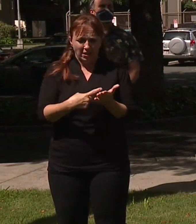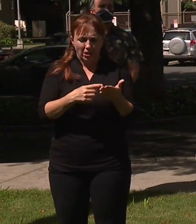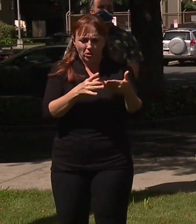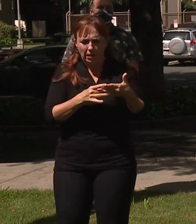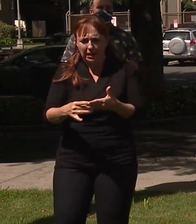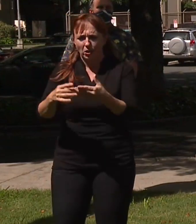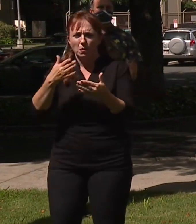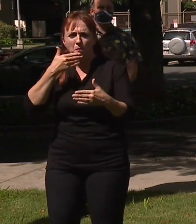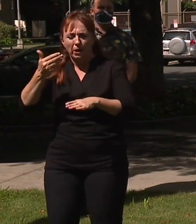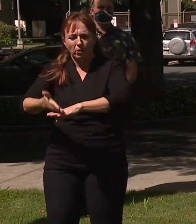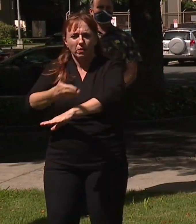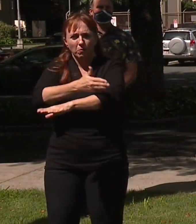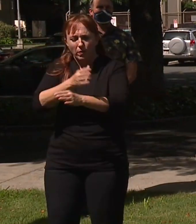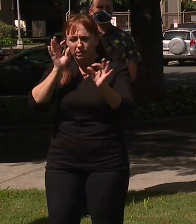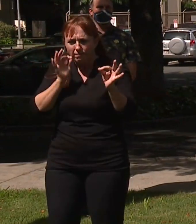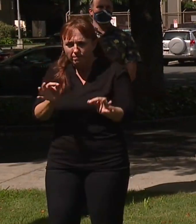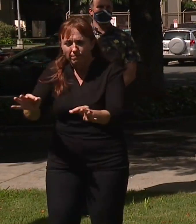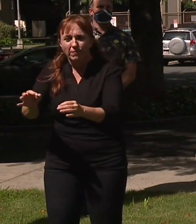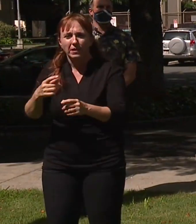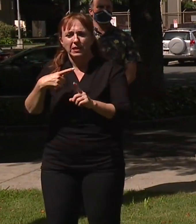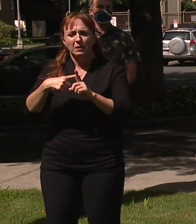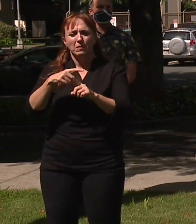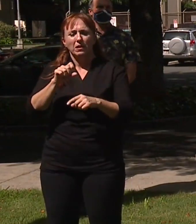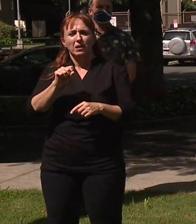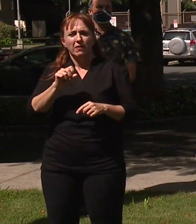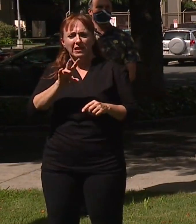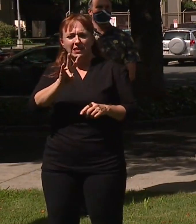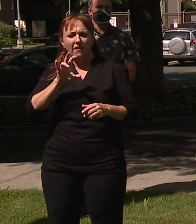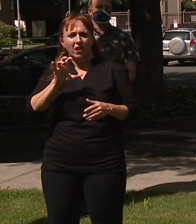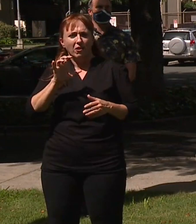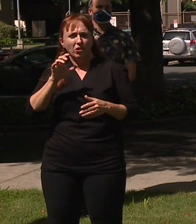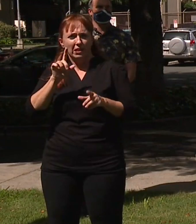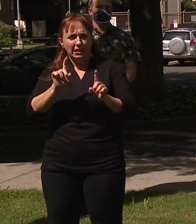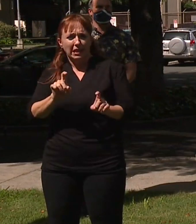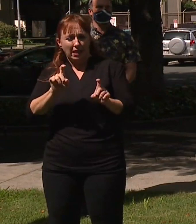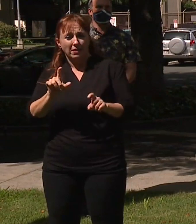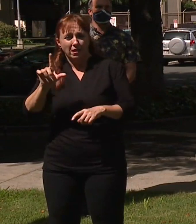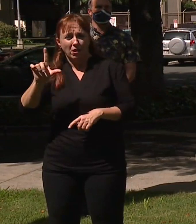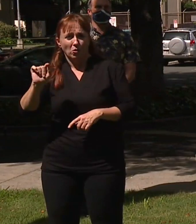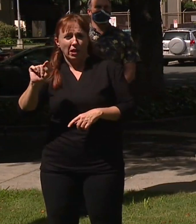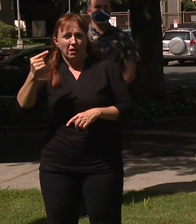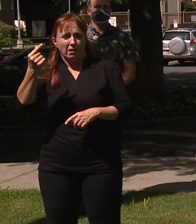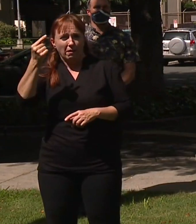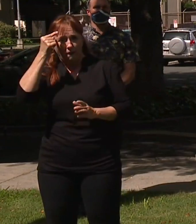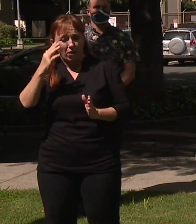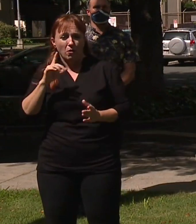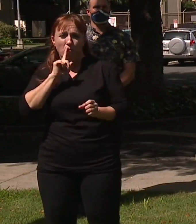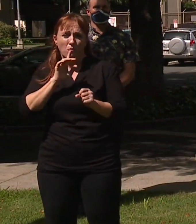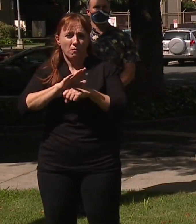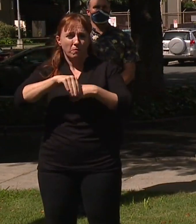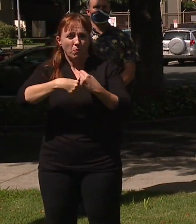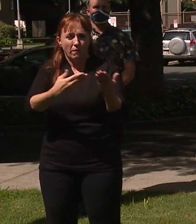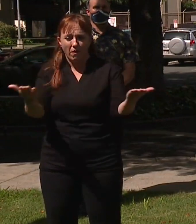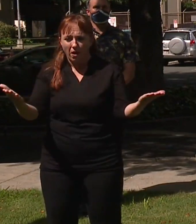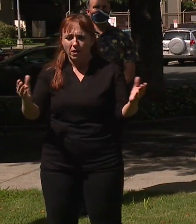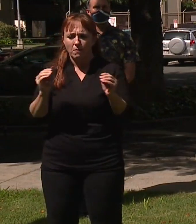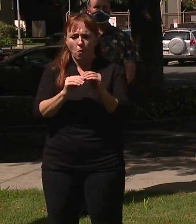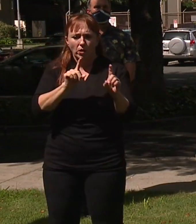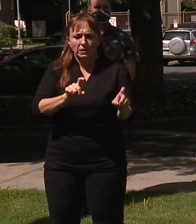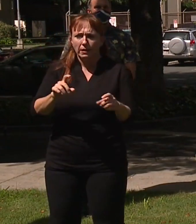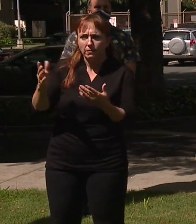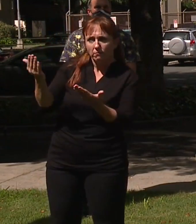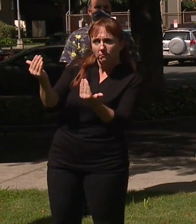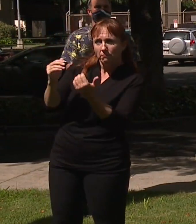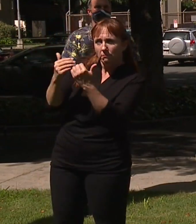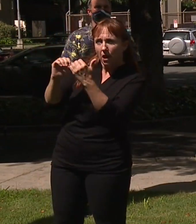definition, particularly on the surveillance testing, to 700. The lieutenant governor has promised to provide the mayors in writing how that would work